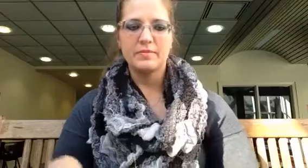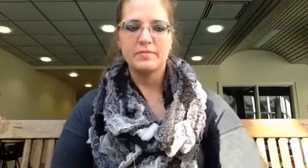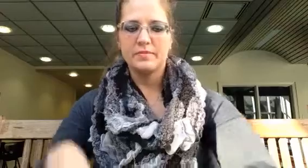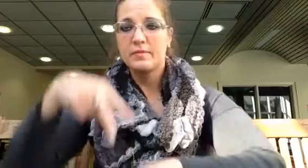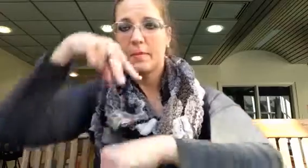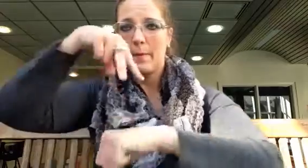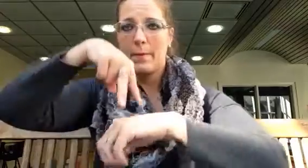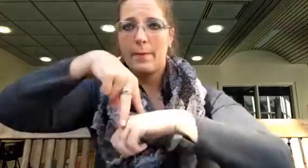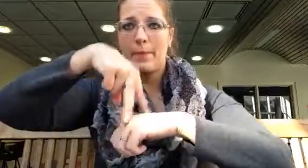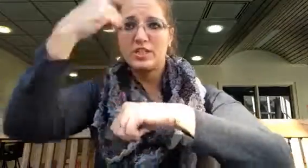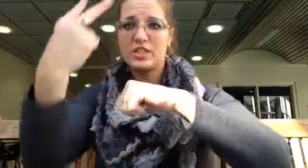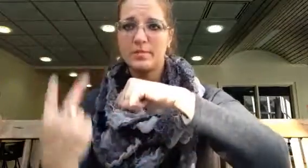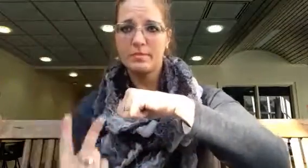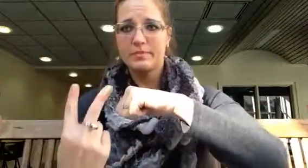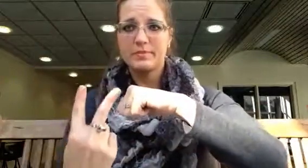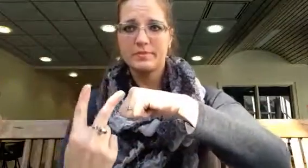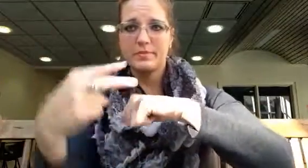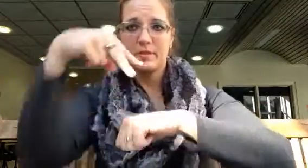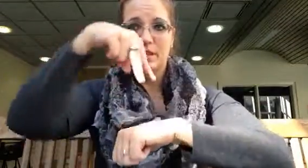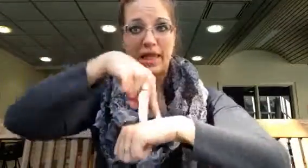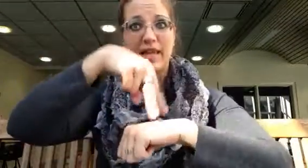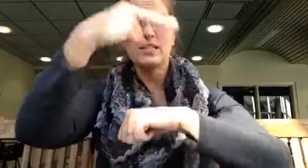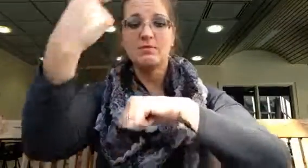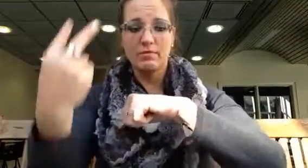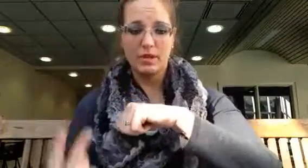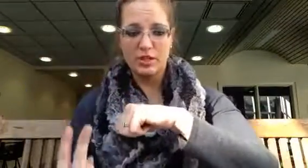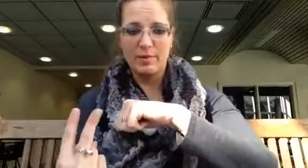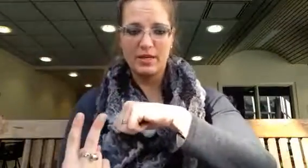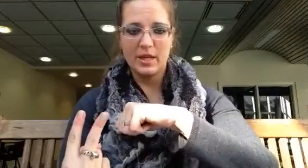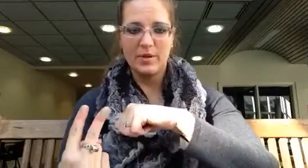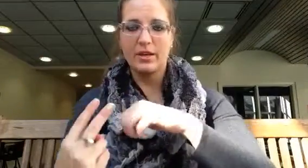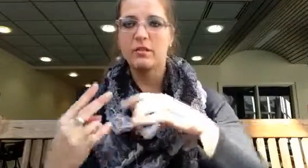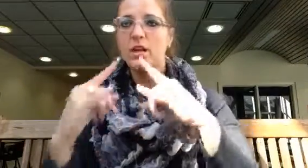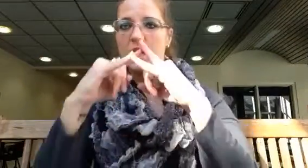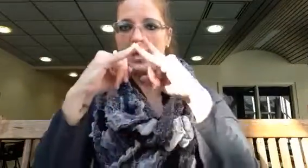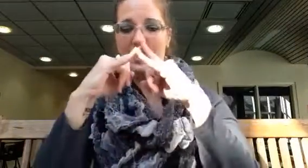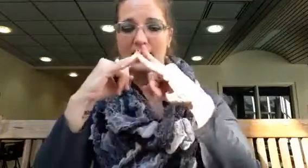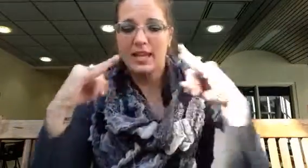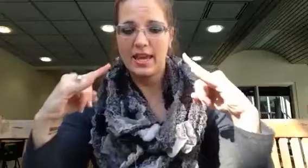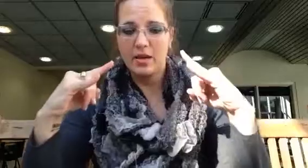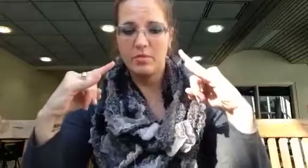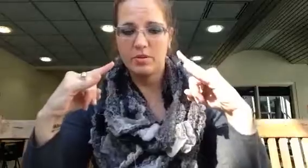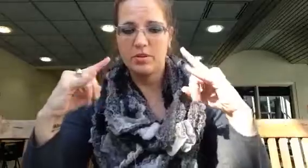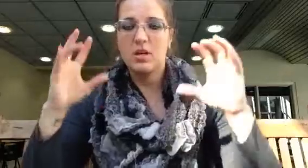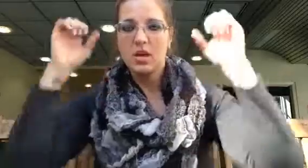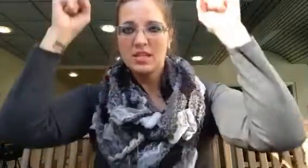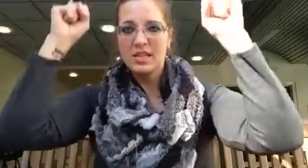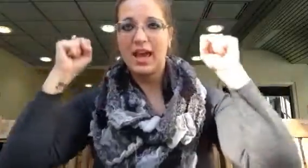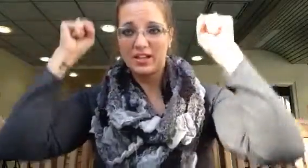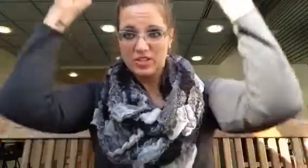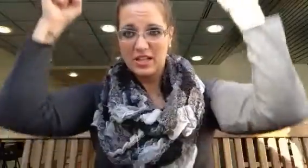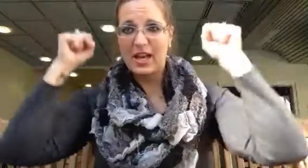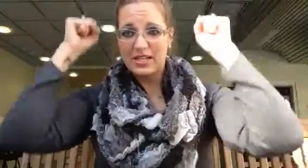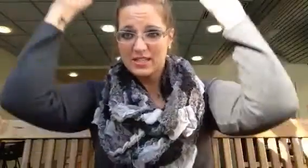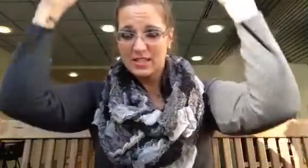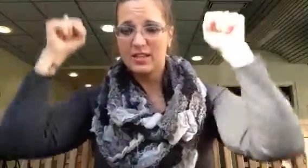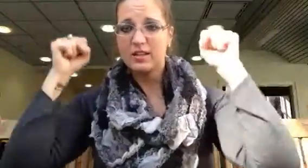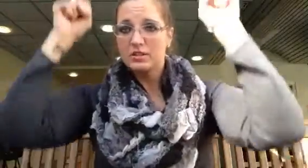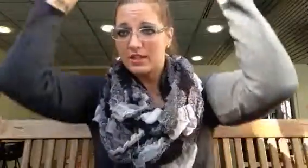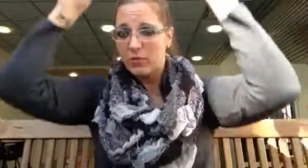And bungee jump. Legs. They're jumping. Coming down. Again to camp. To exercise. Lift